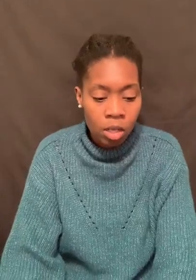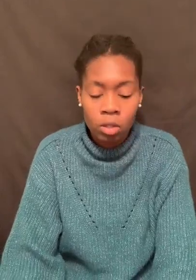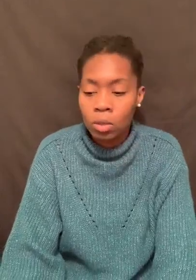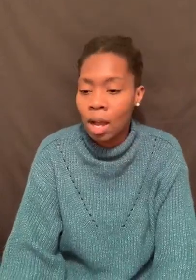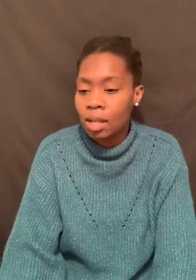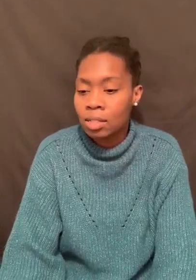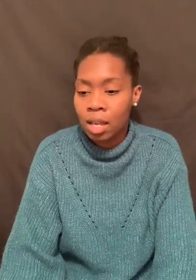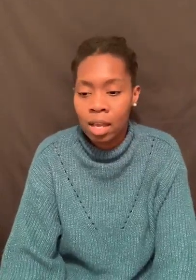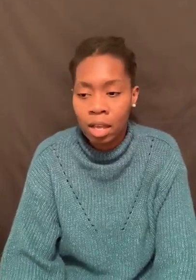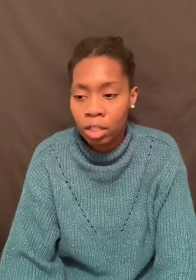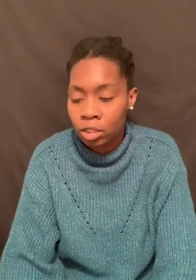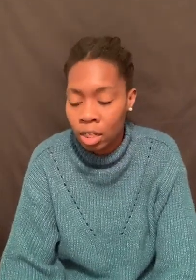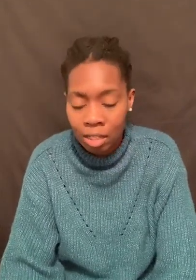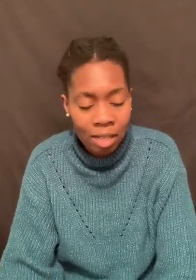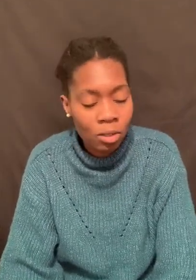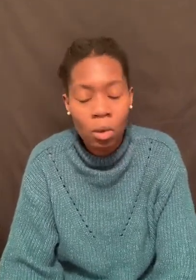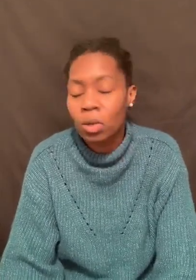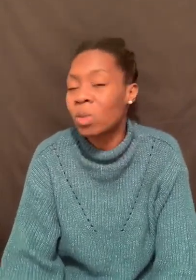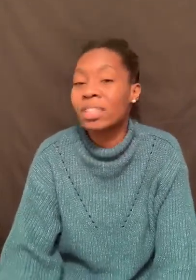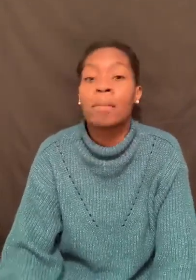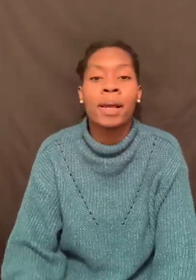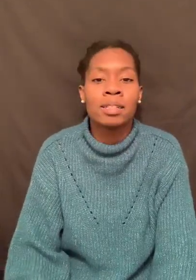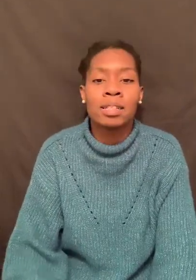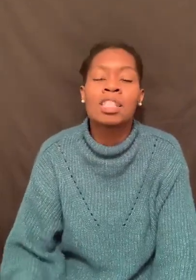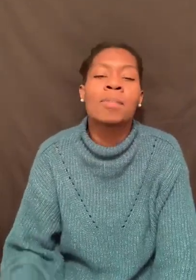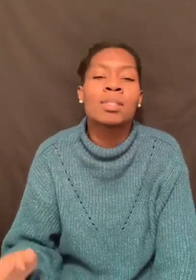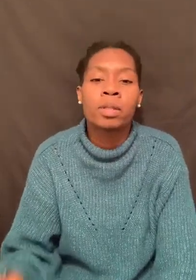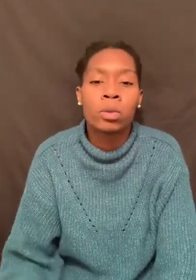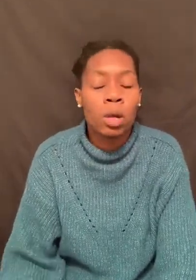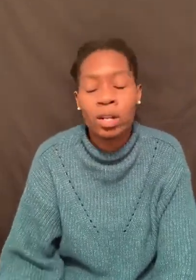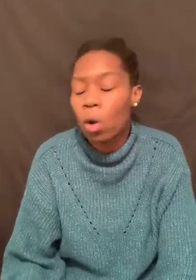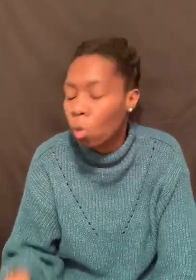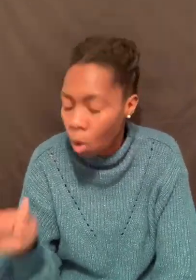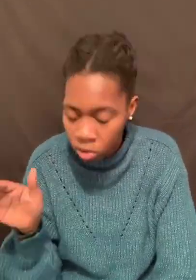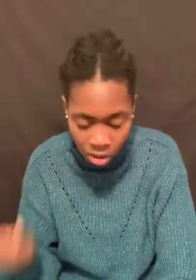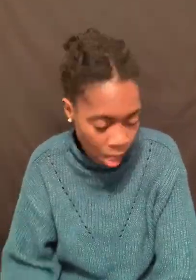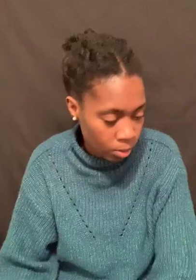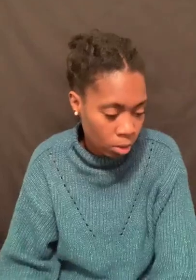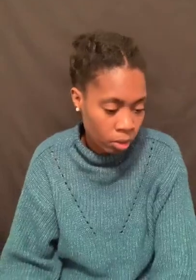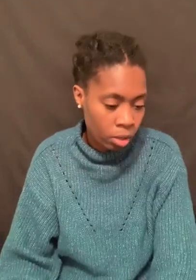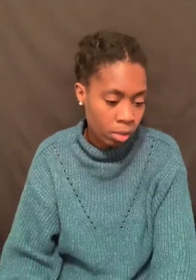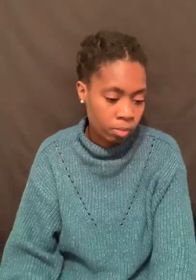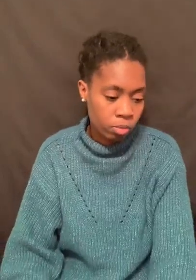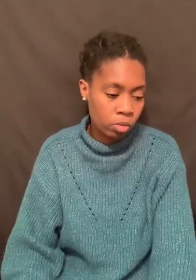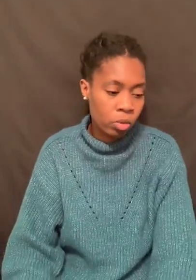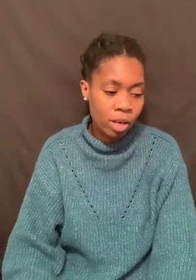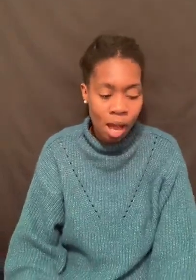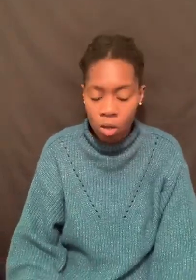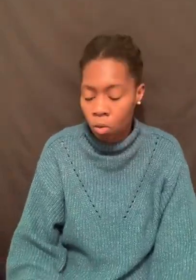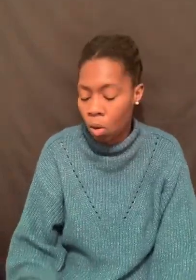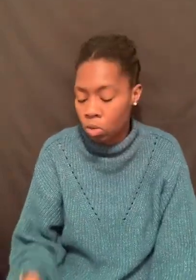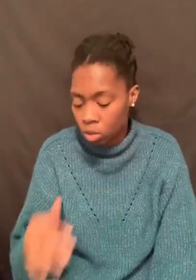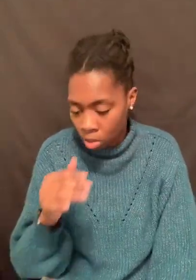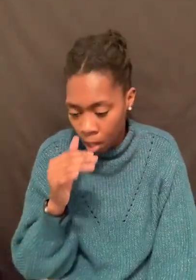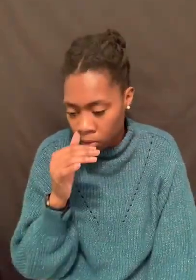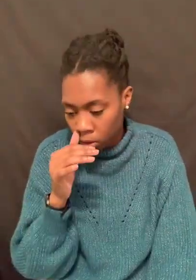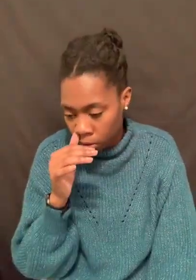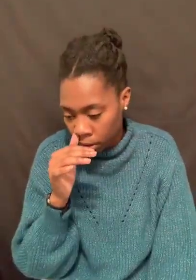Do not say, I told you, don't say the basics. Give me something. And don't quote Psalm 23. Do not quote Psalm 23.